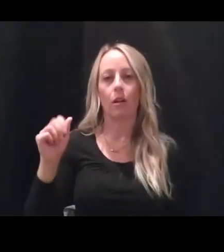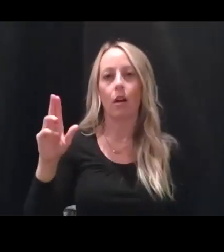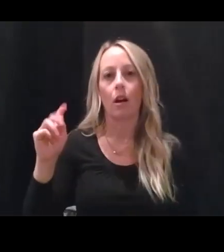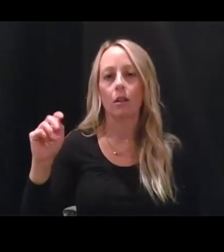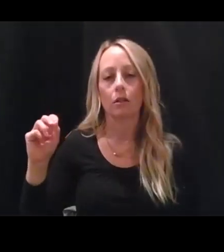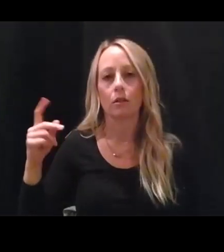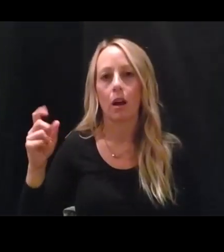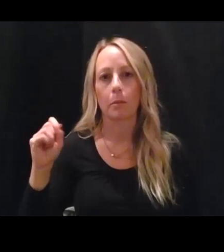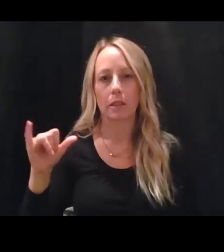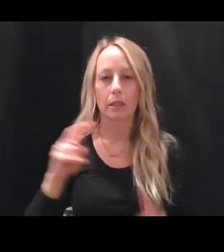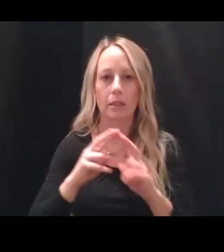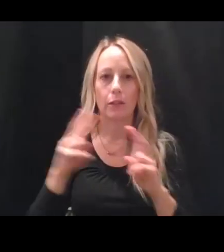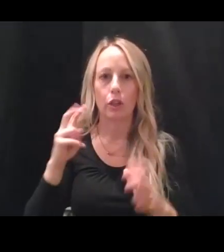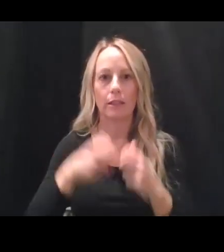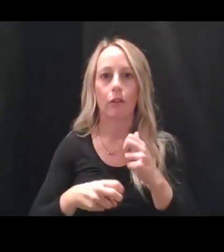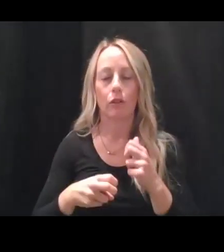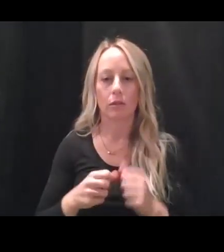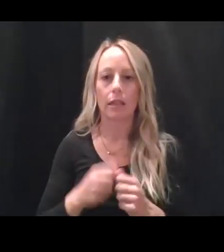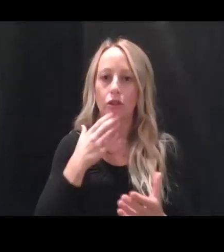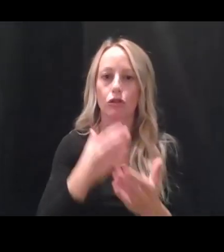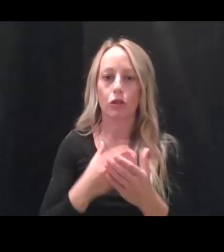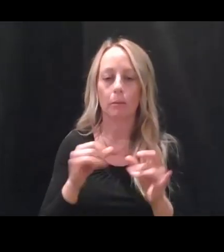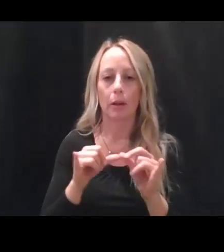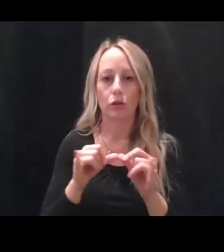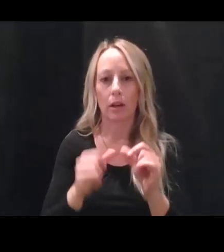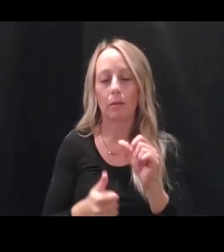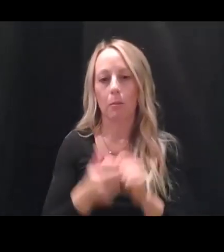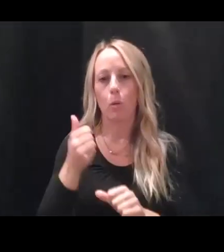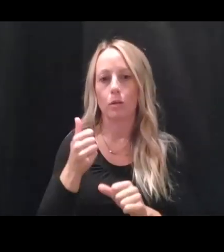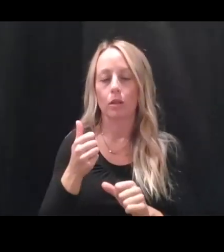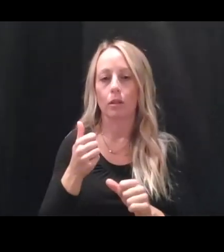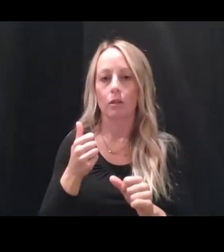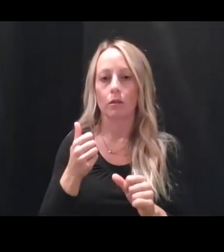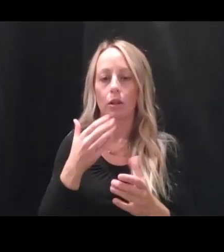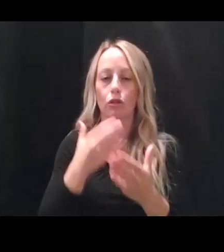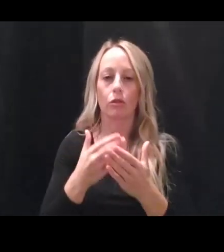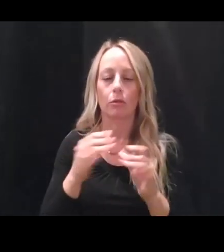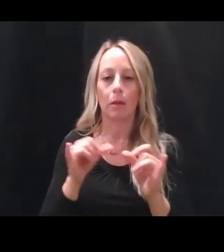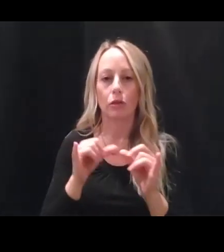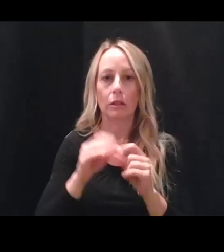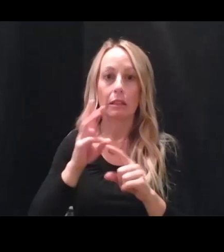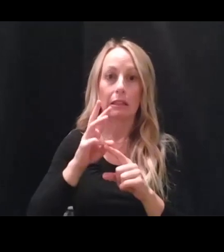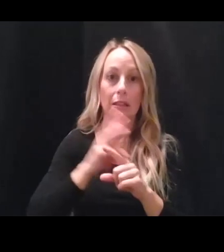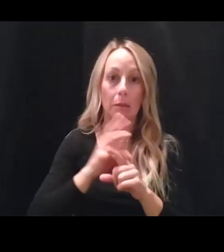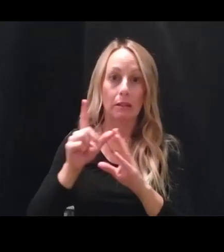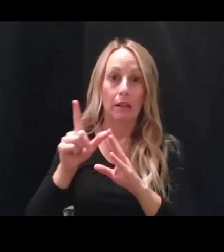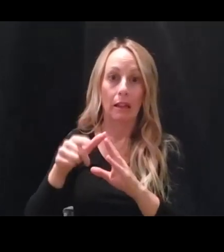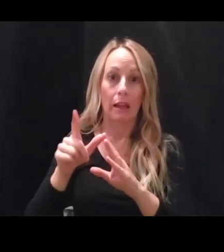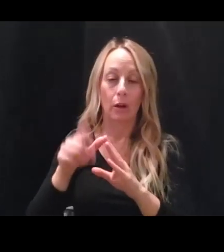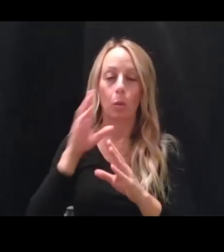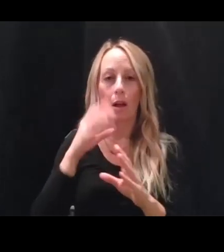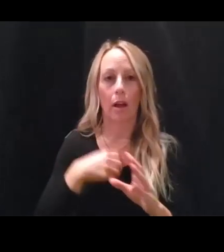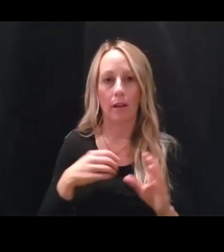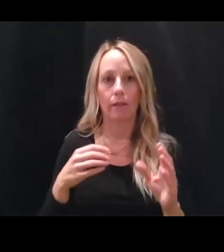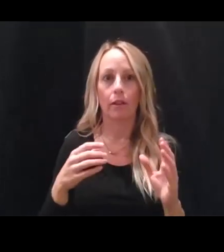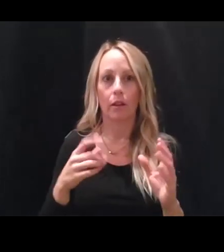but it's a good measure. Uh, it's mostly a good measure retrospectively six months down the line. We'll have a very